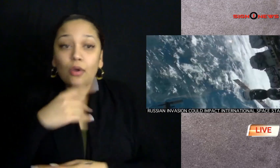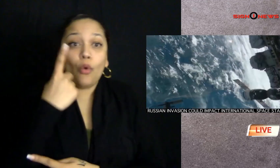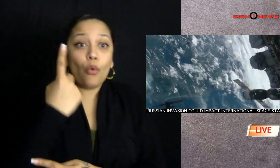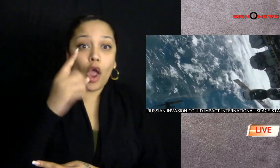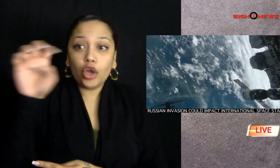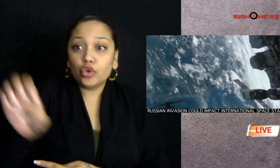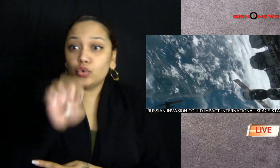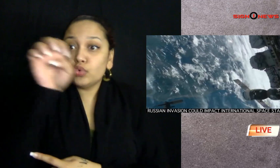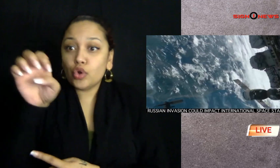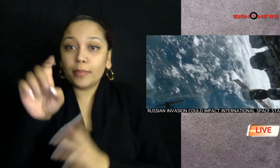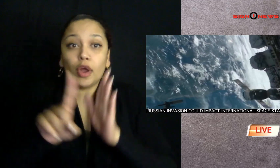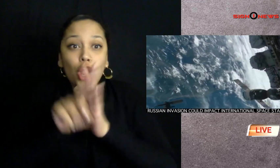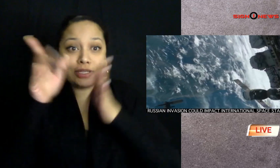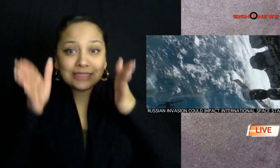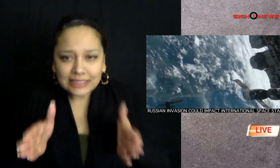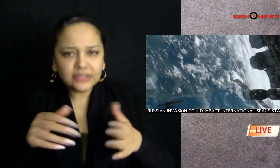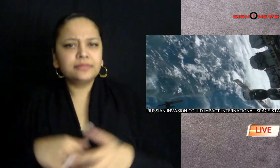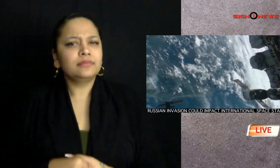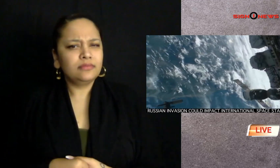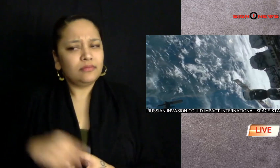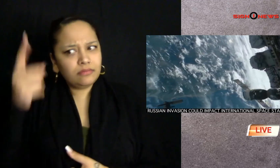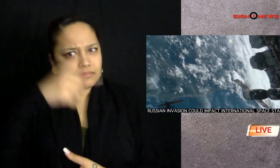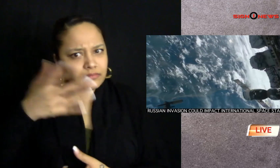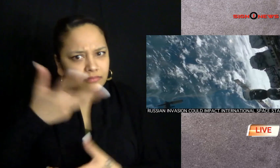U.S. astronaut and one European astronaut